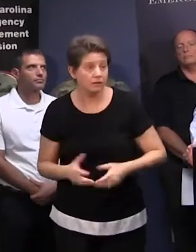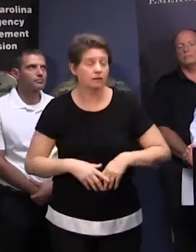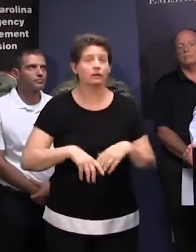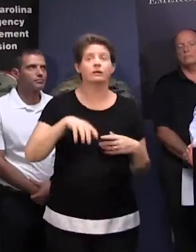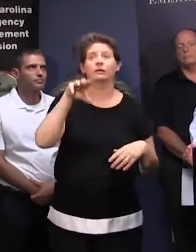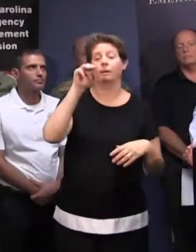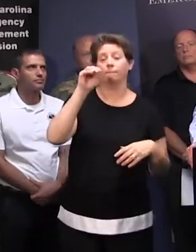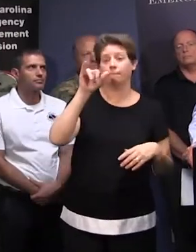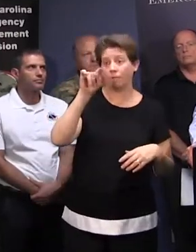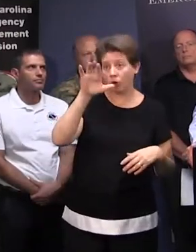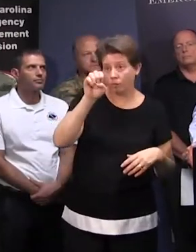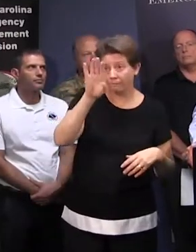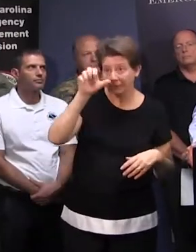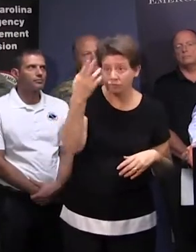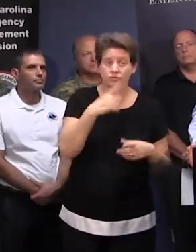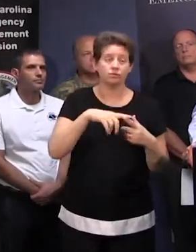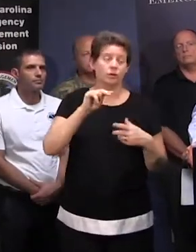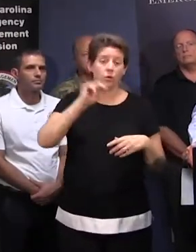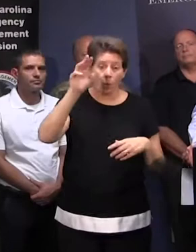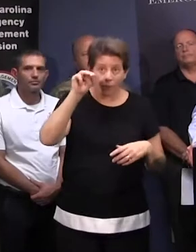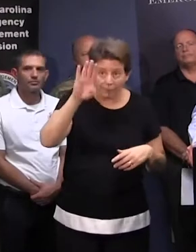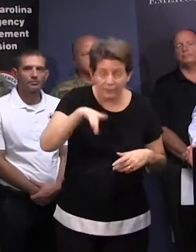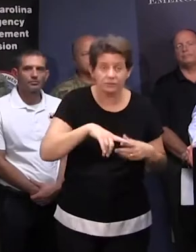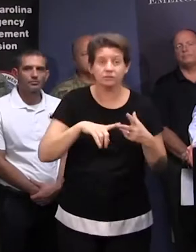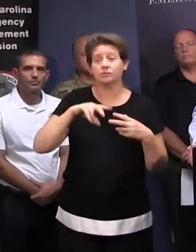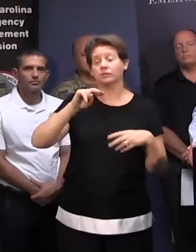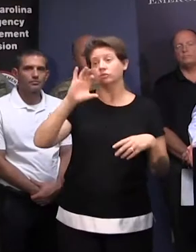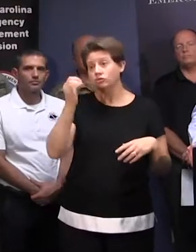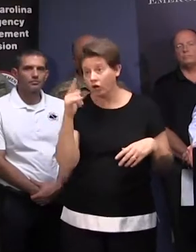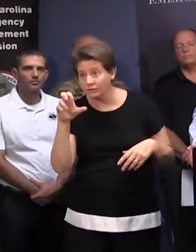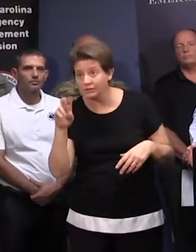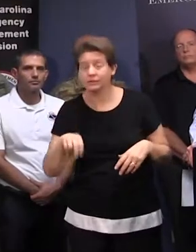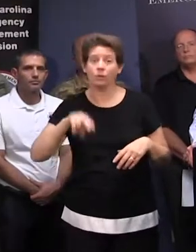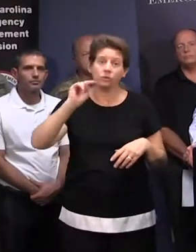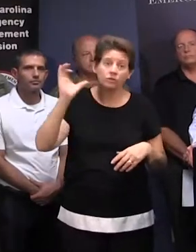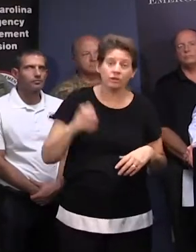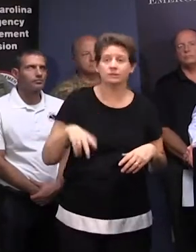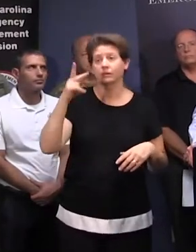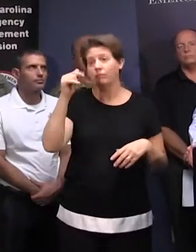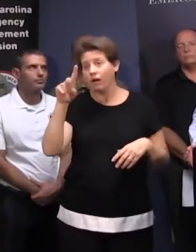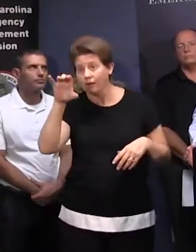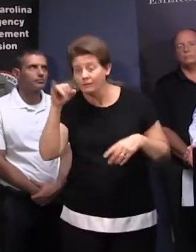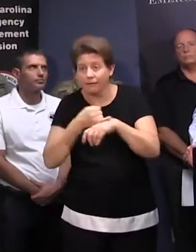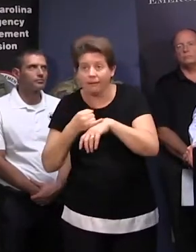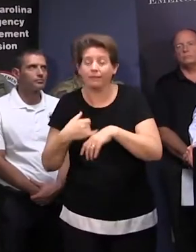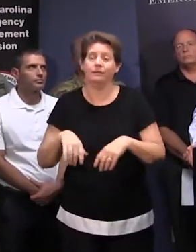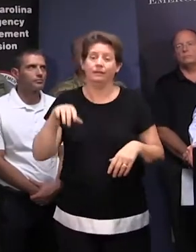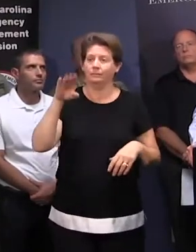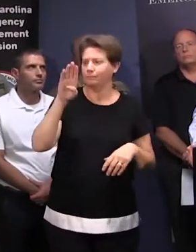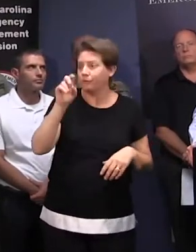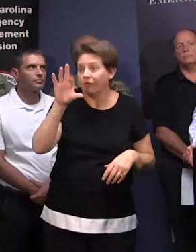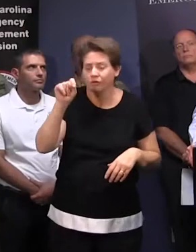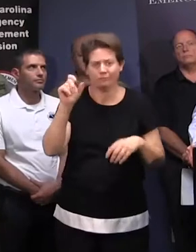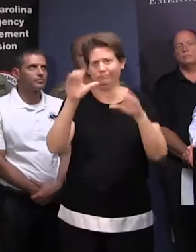Myrtle Beach, North Myrtle Beach, Charleston, North Charleston, Pawleys Island, Beaufort, and every place